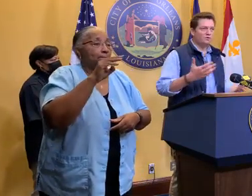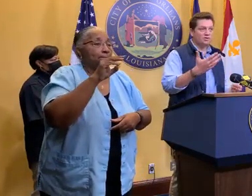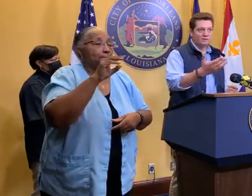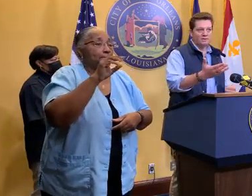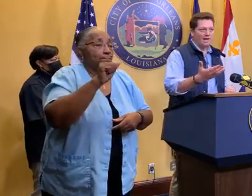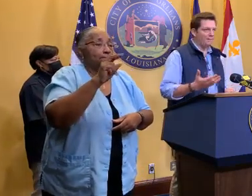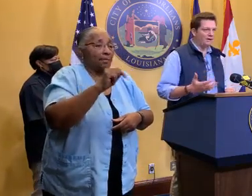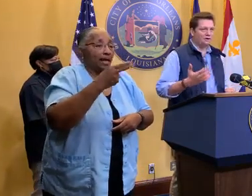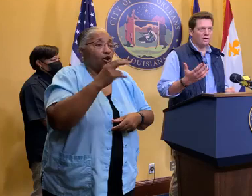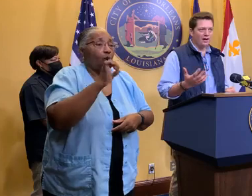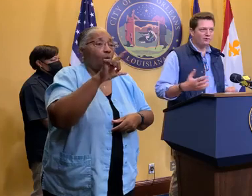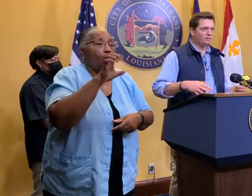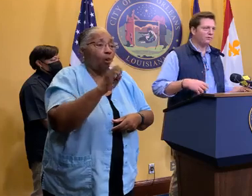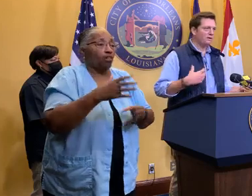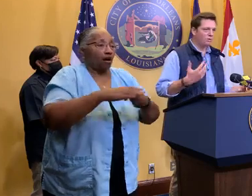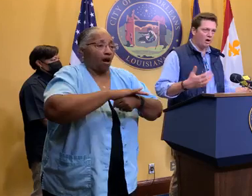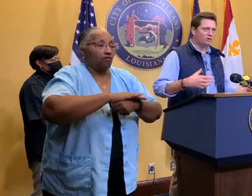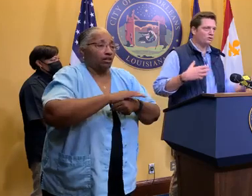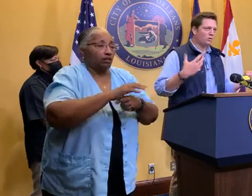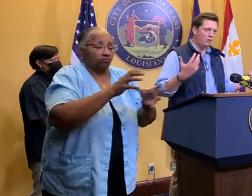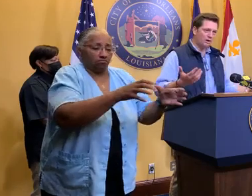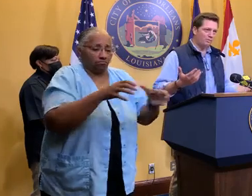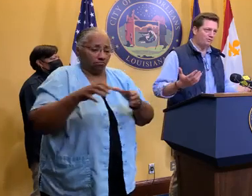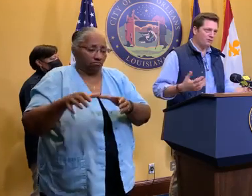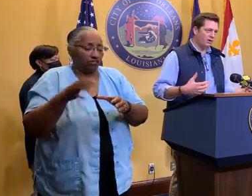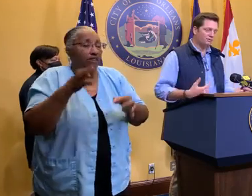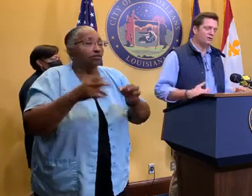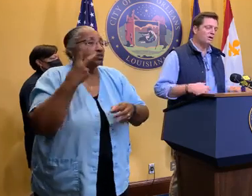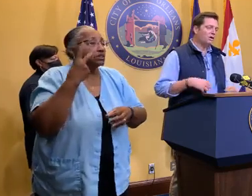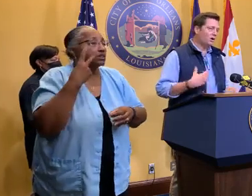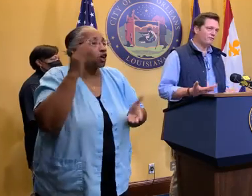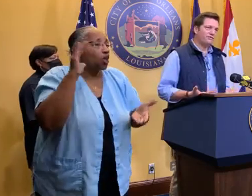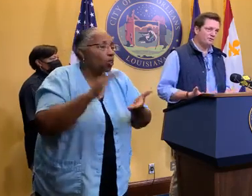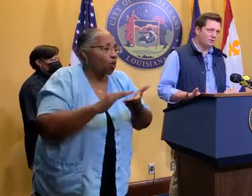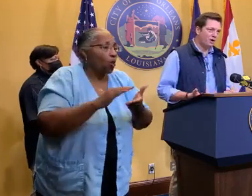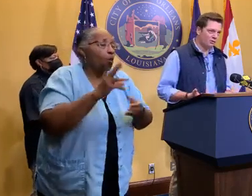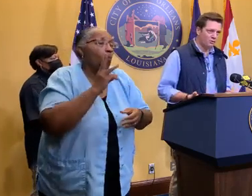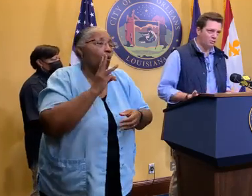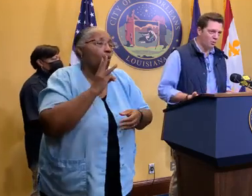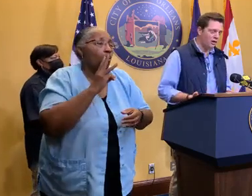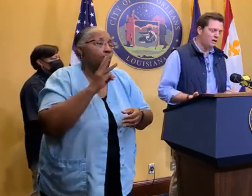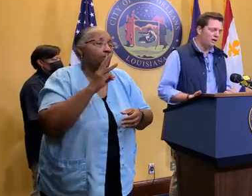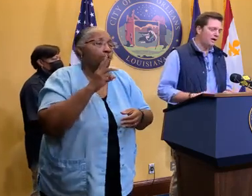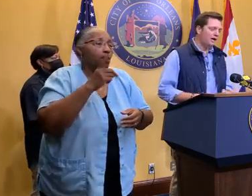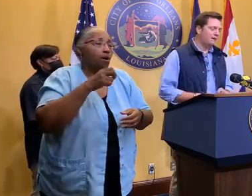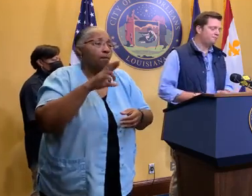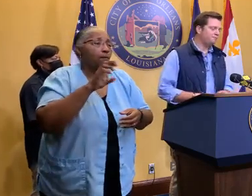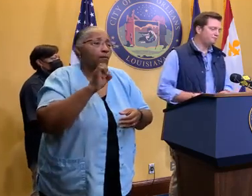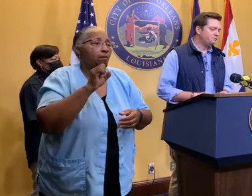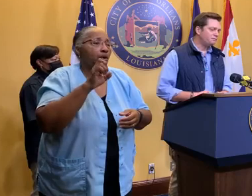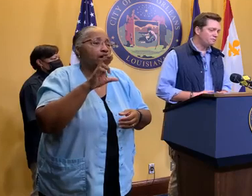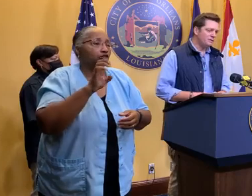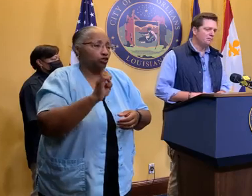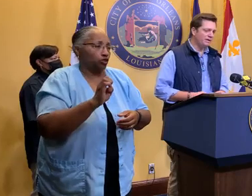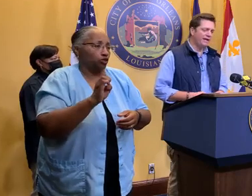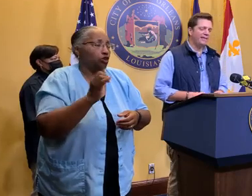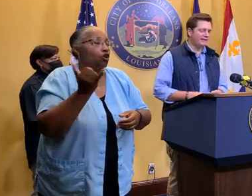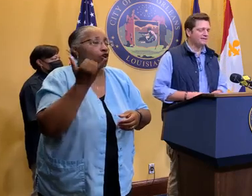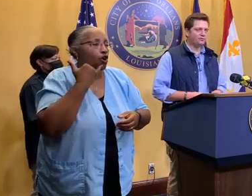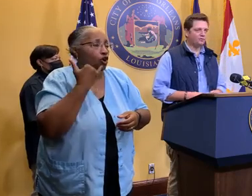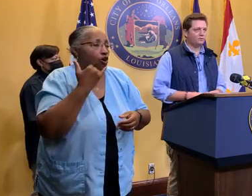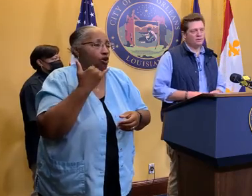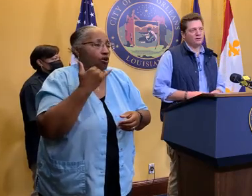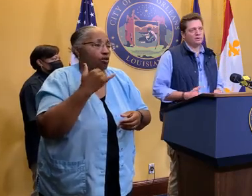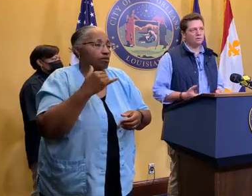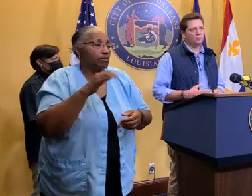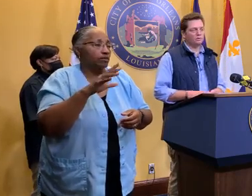And, again, if you see something happening in your house with delayed water, lower water pressure, whatever, call 52 Water and report it. But, yeah,